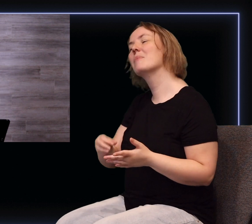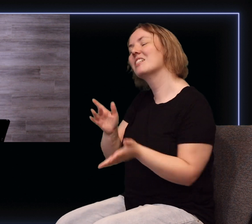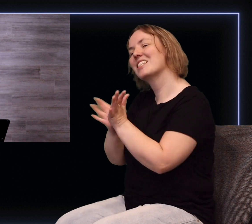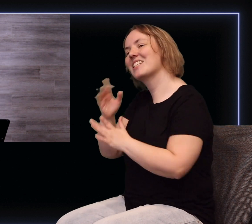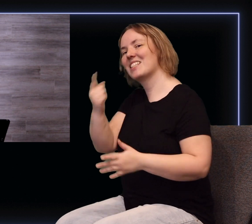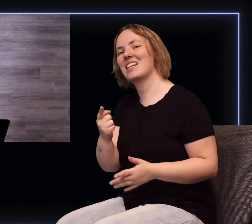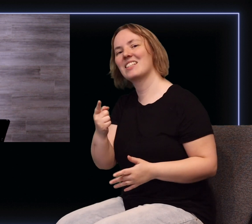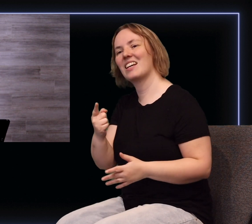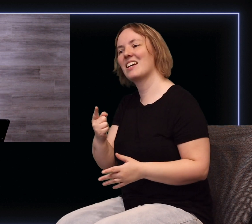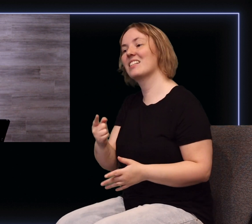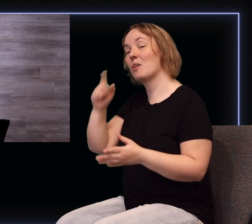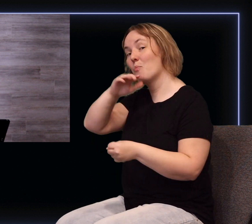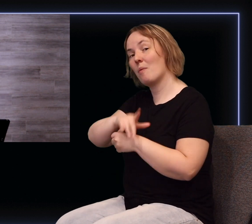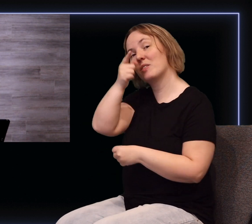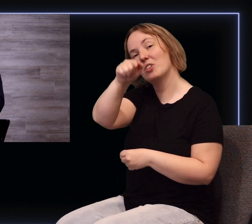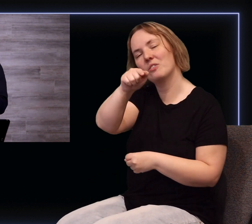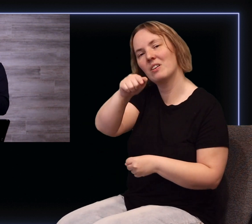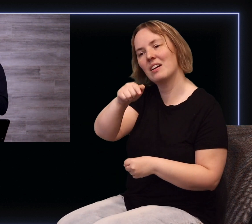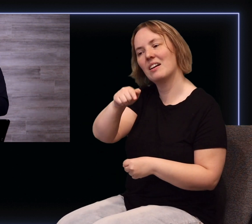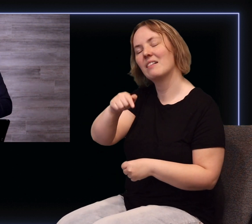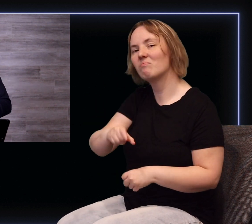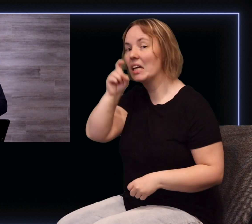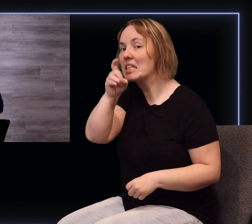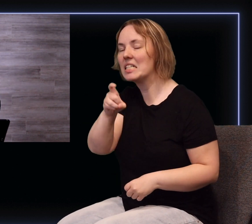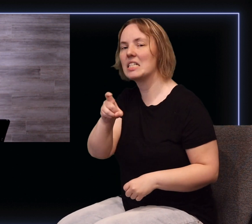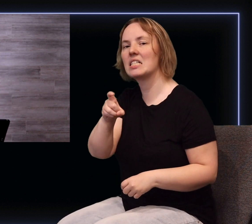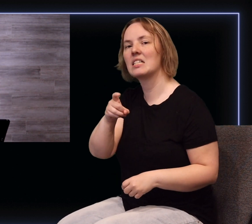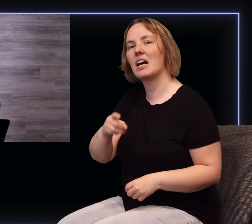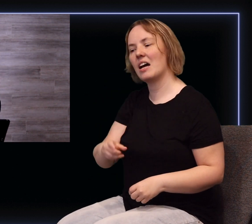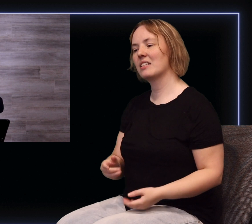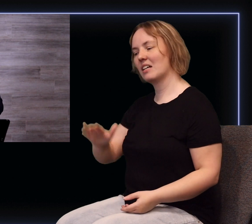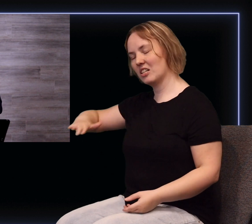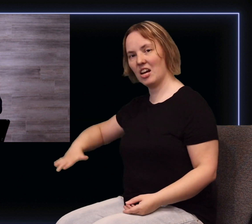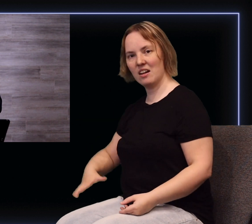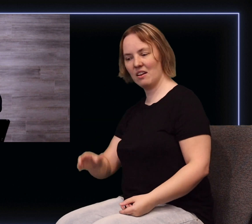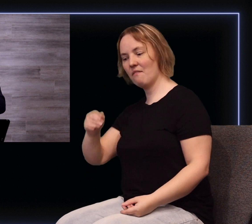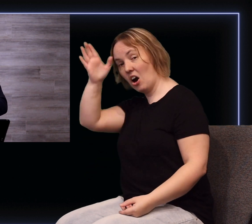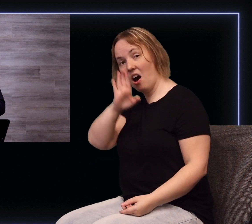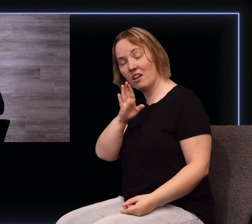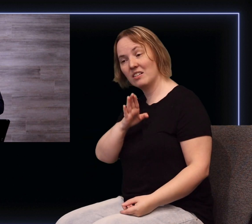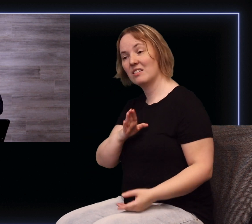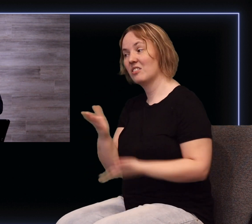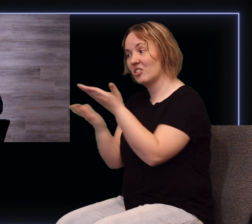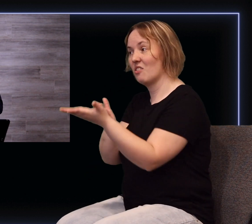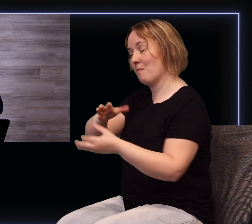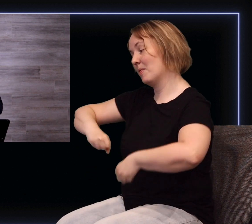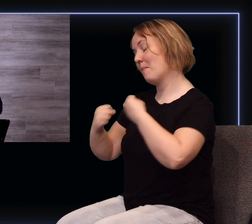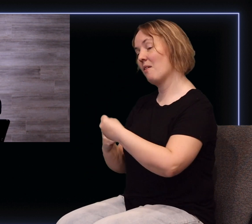promise for you, but it is absolutely necessary for you as a child of God to serve Him in the power that we need to serve Him in and